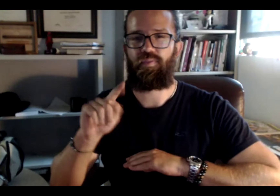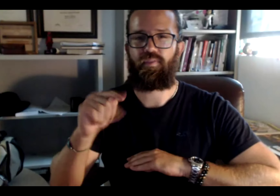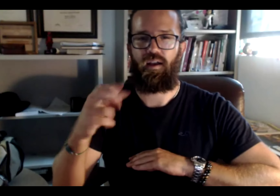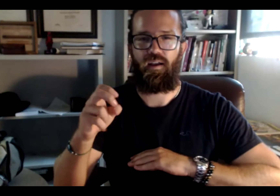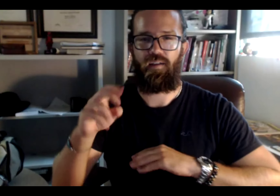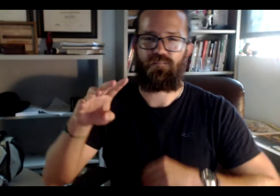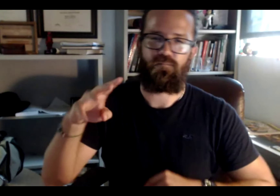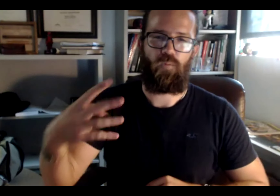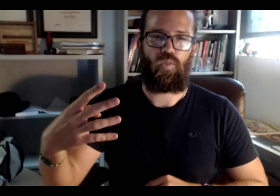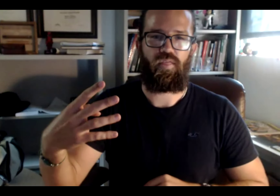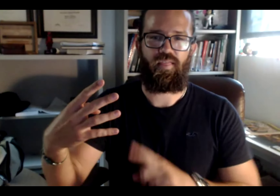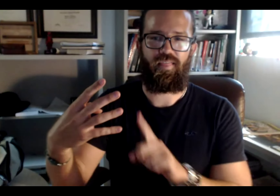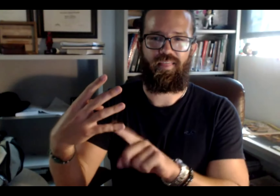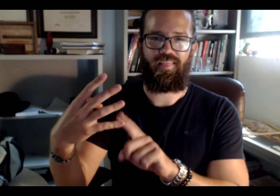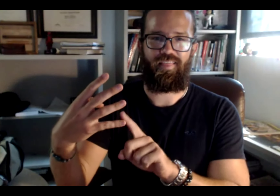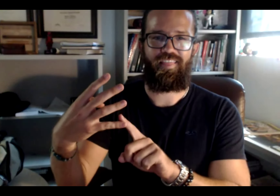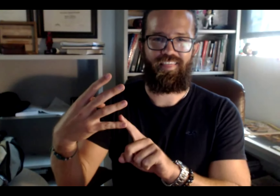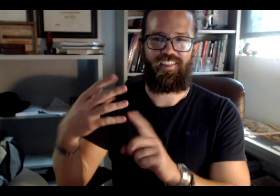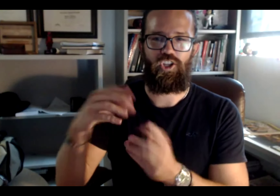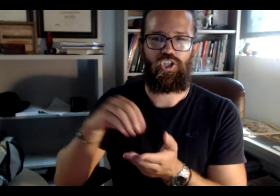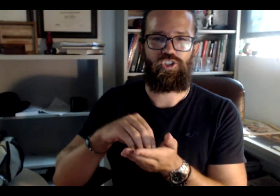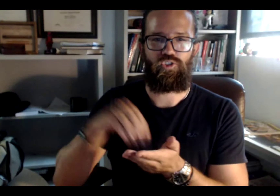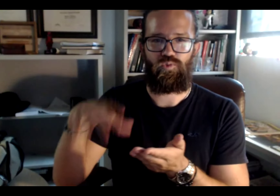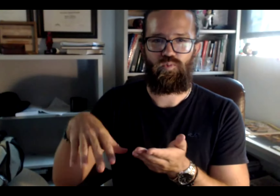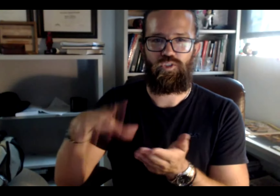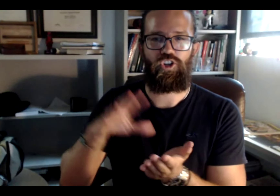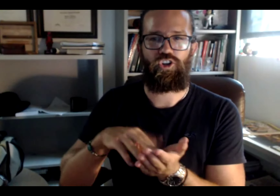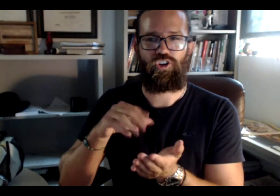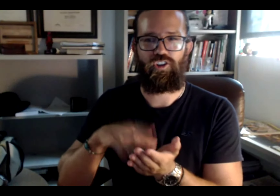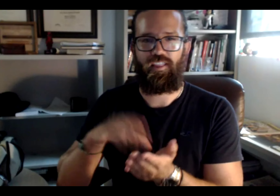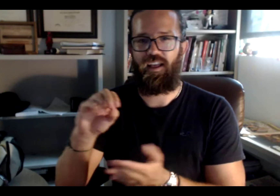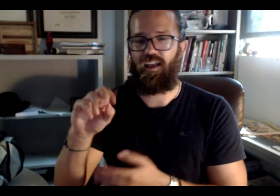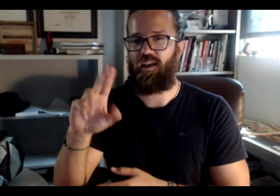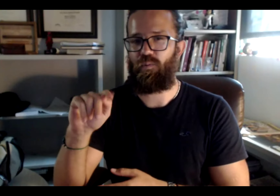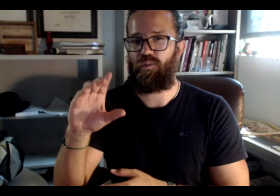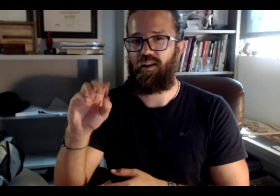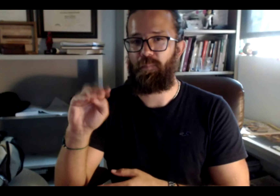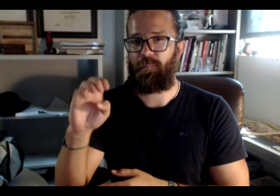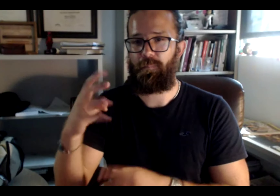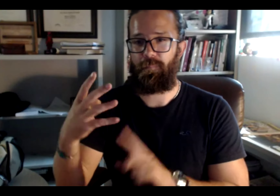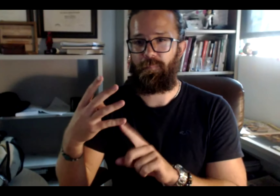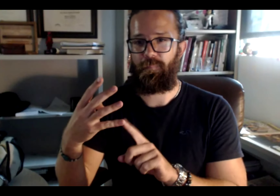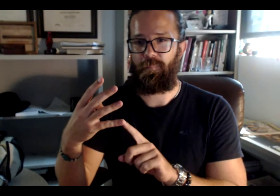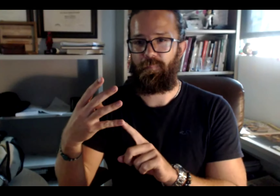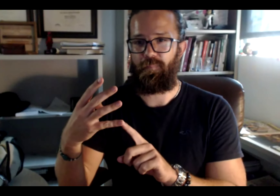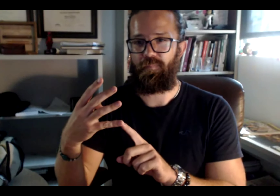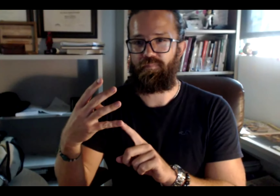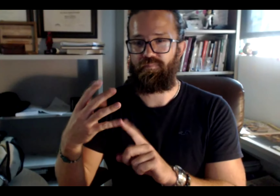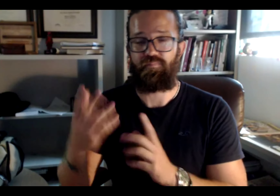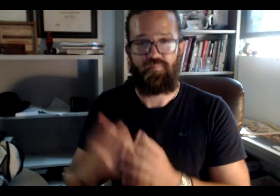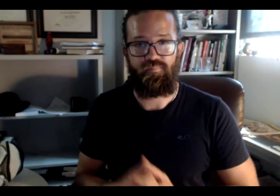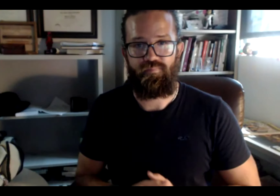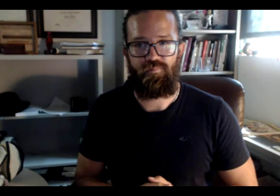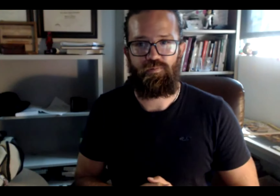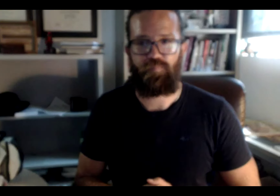So this means to satisfy, this is just to satisfy the fourth student learning outcome that we